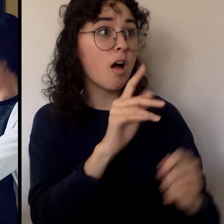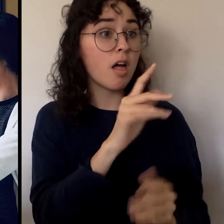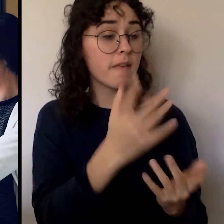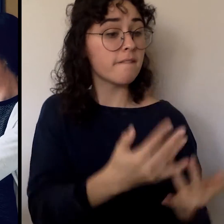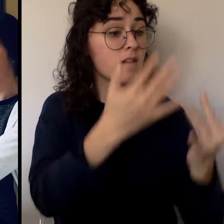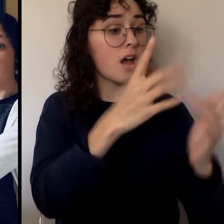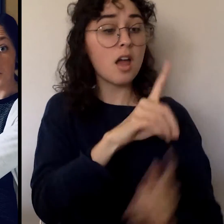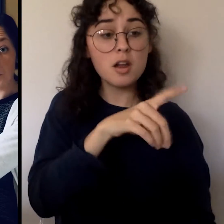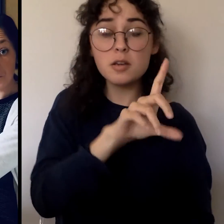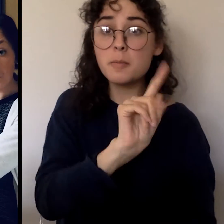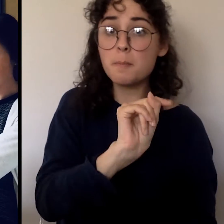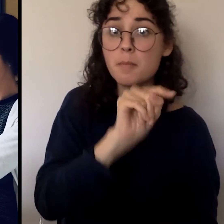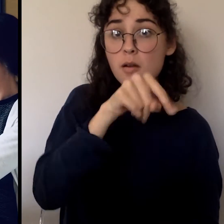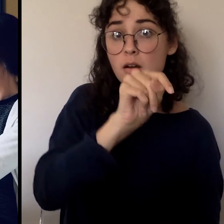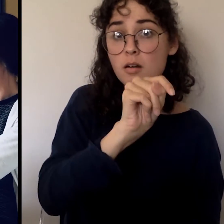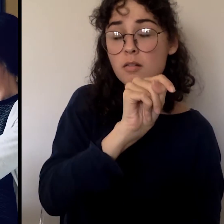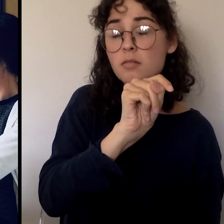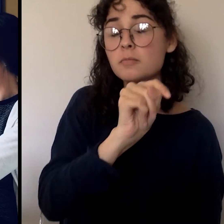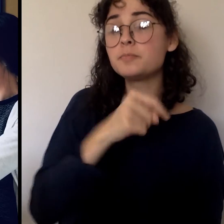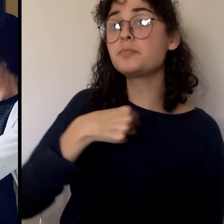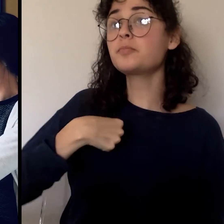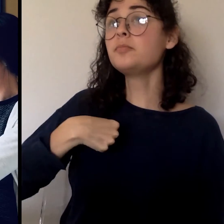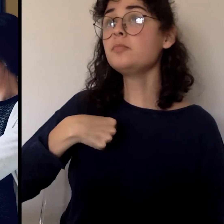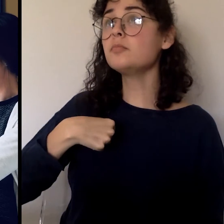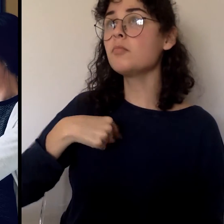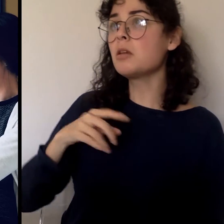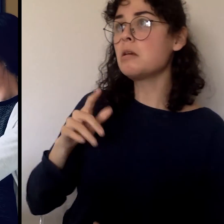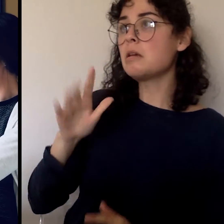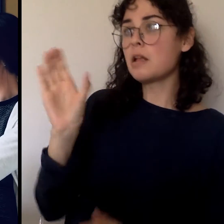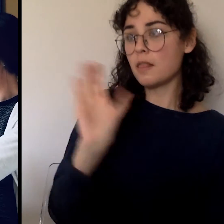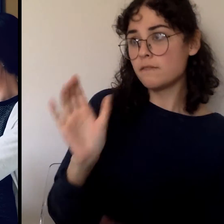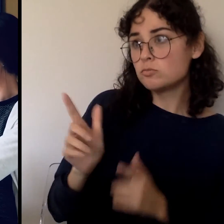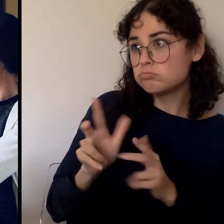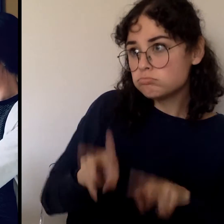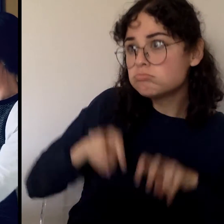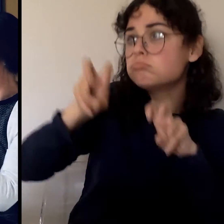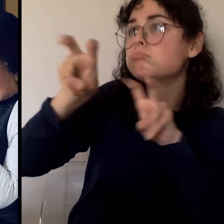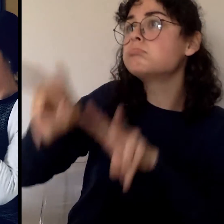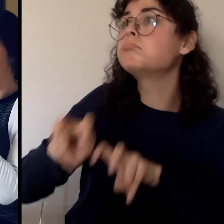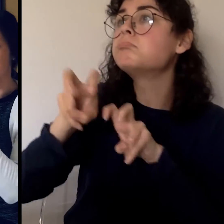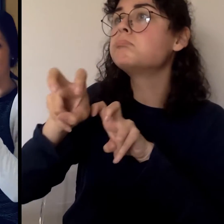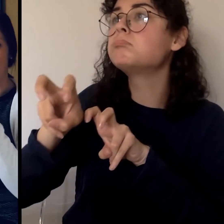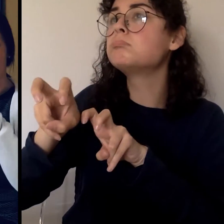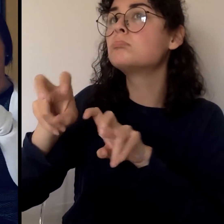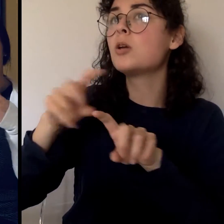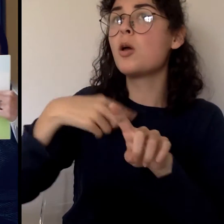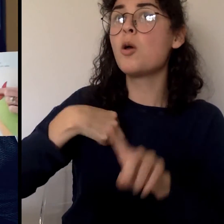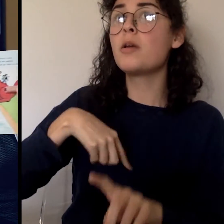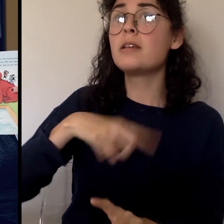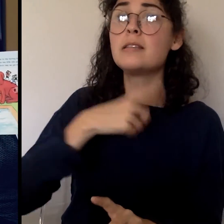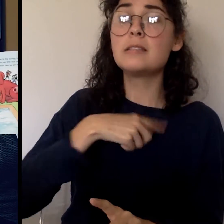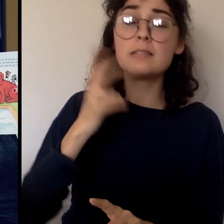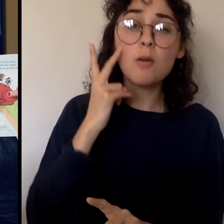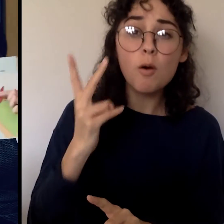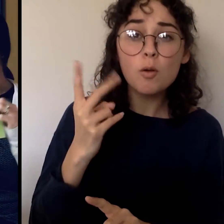the burning house. There were two little kids upstairs. With Clifford's help, we got them out safely.